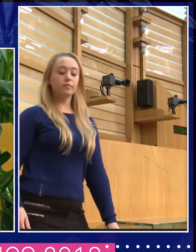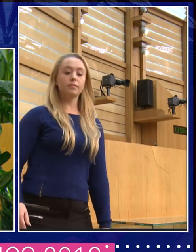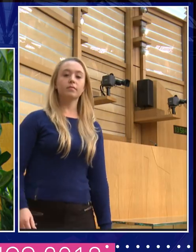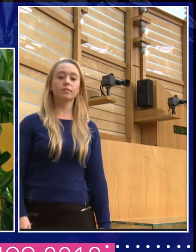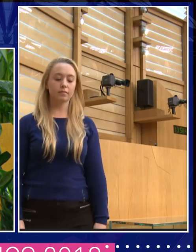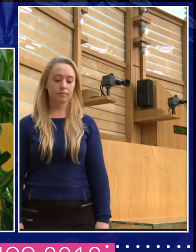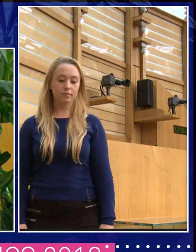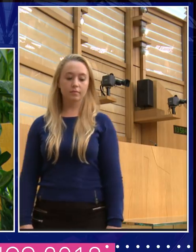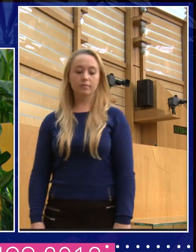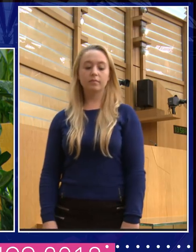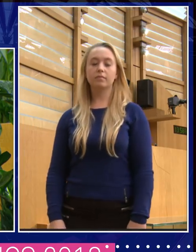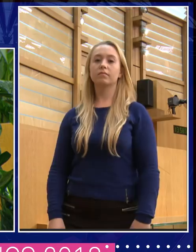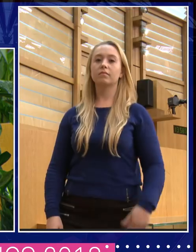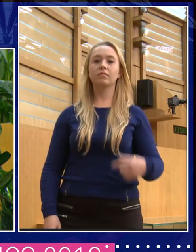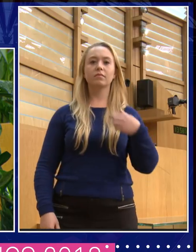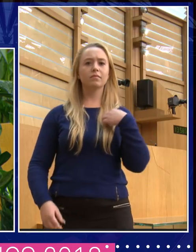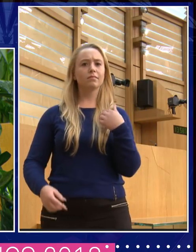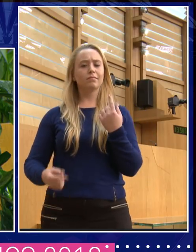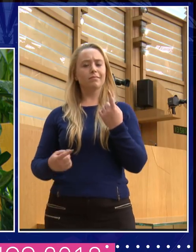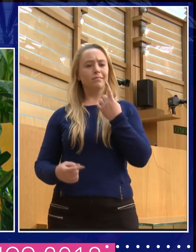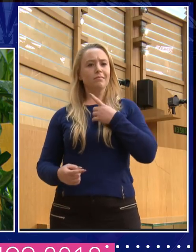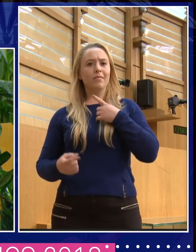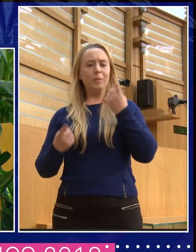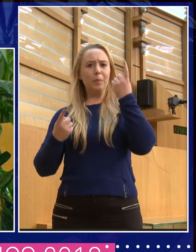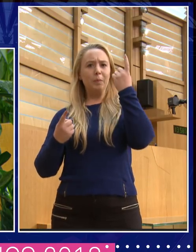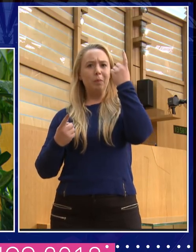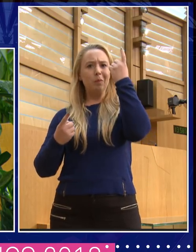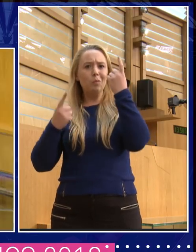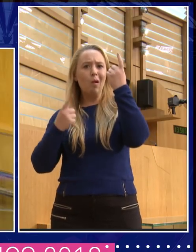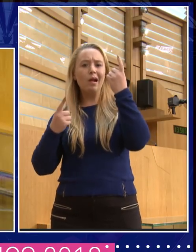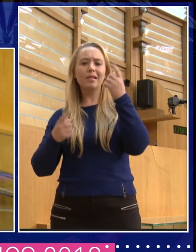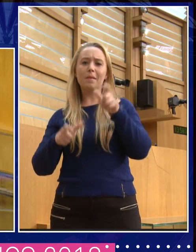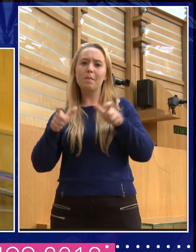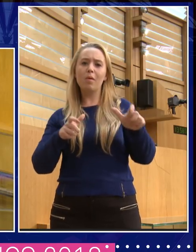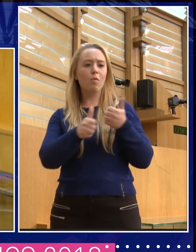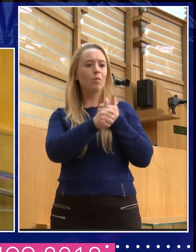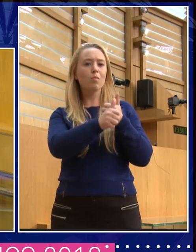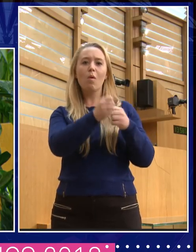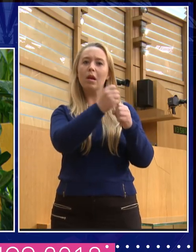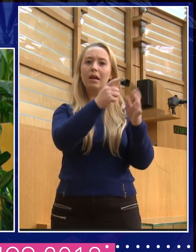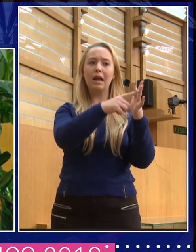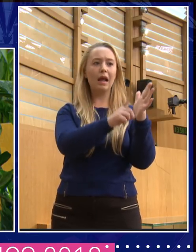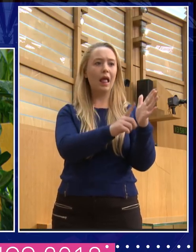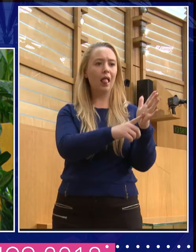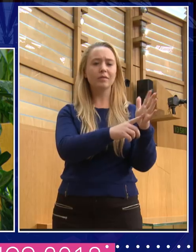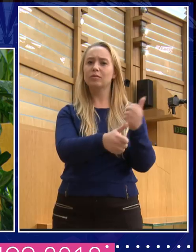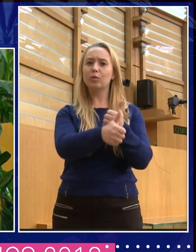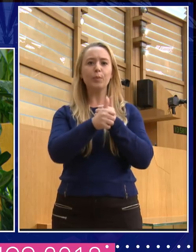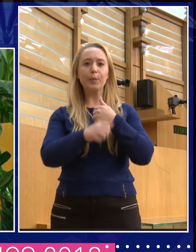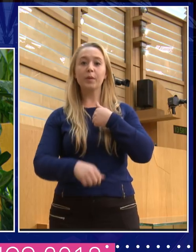and readership, would be rather with Gill than with me. And there were some. But by and large, all